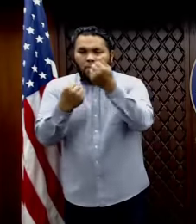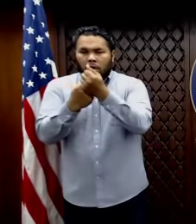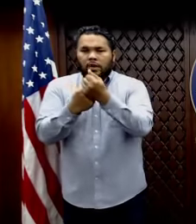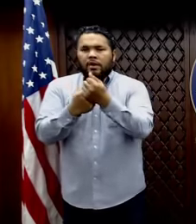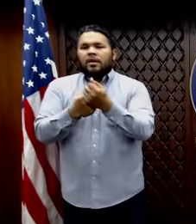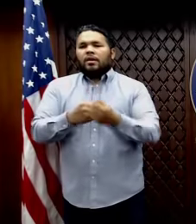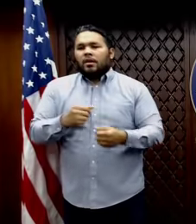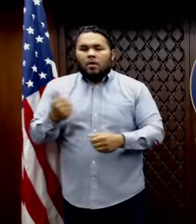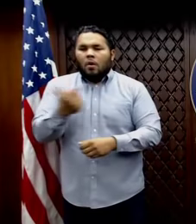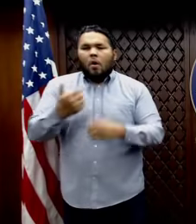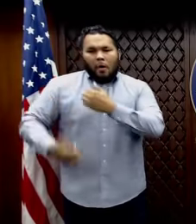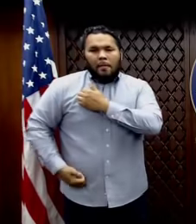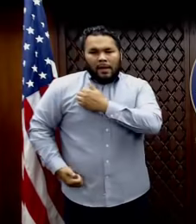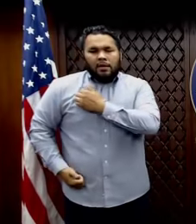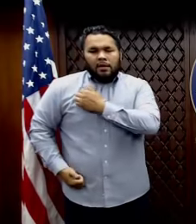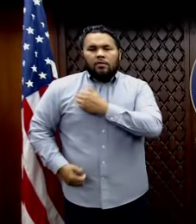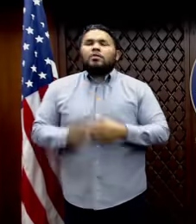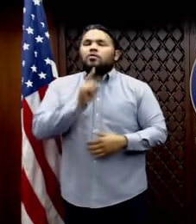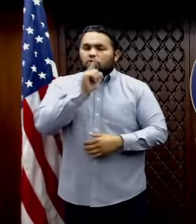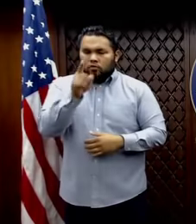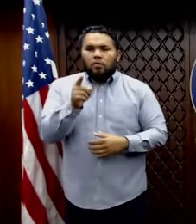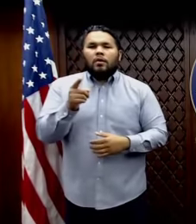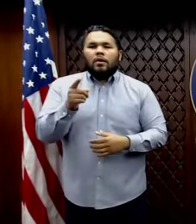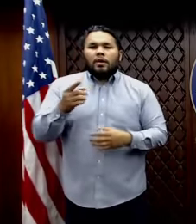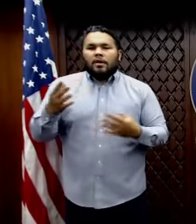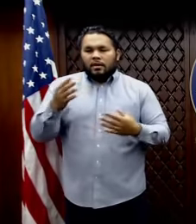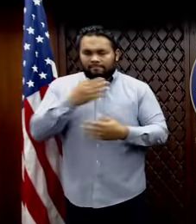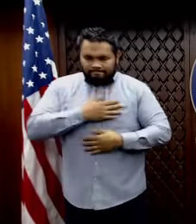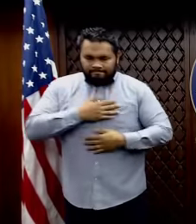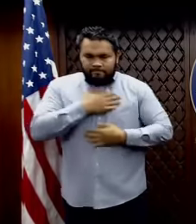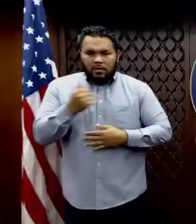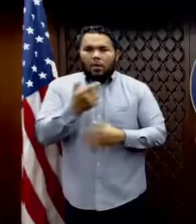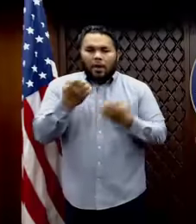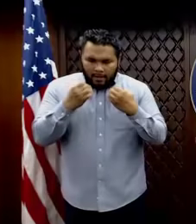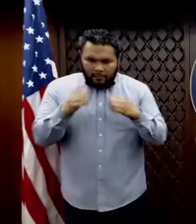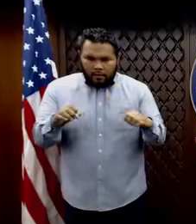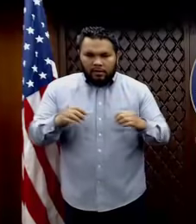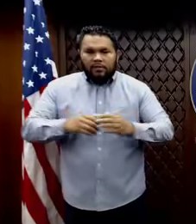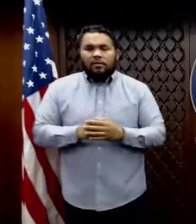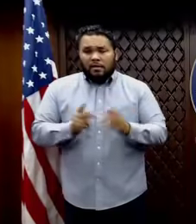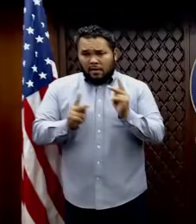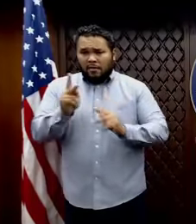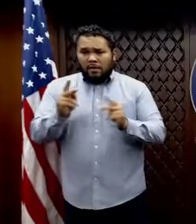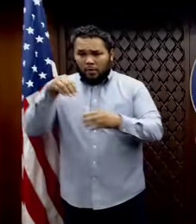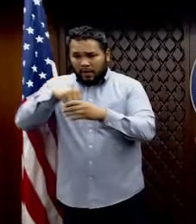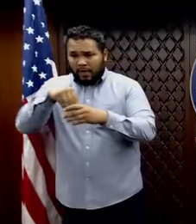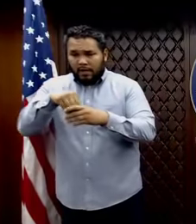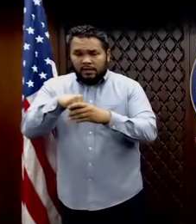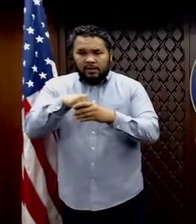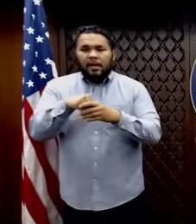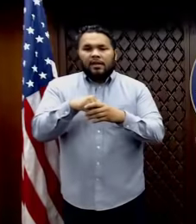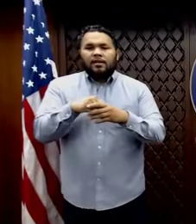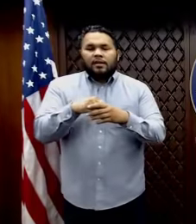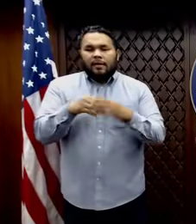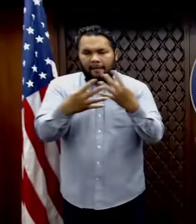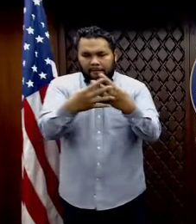and the Army Reserves. We truly appreciate all your efforts. To the people within defense lines on a military basis, I've asked a lot